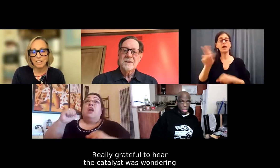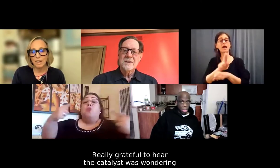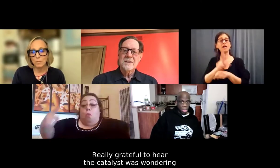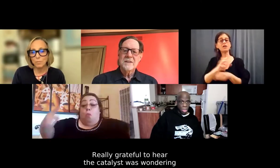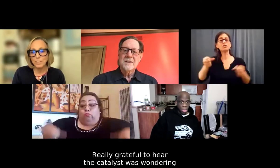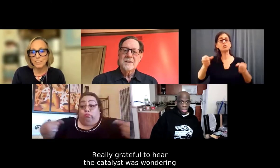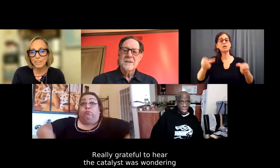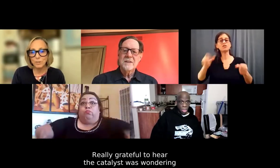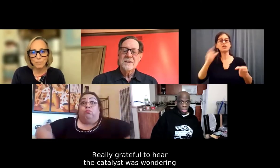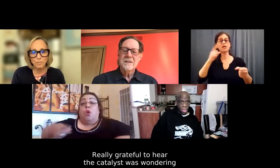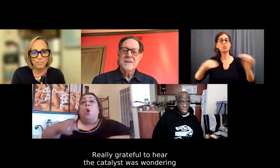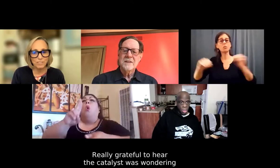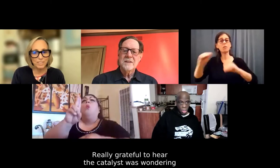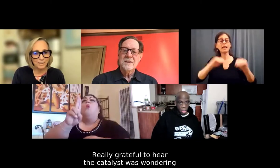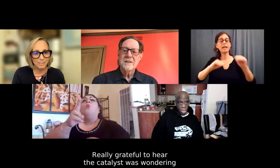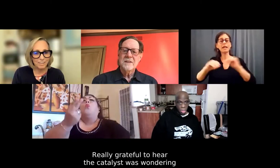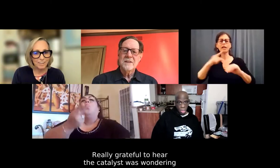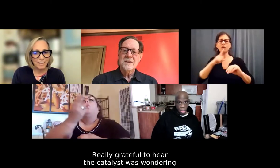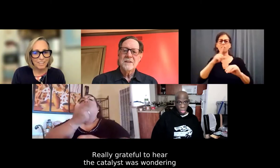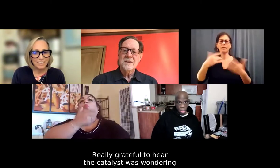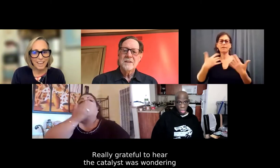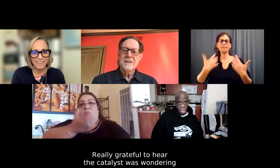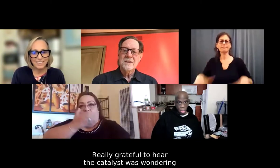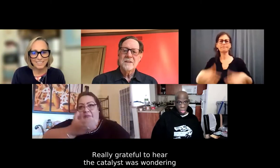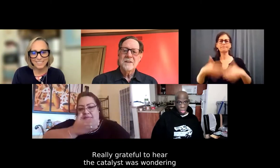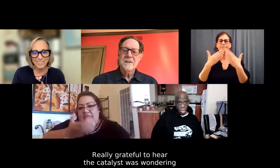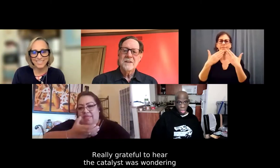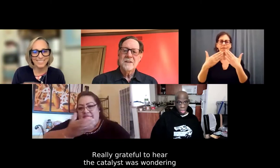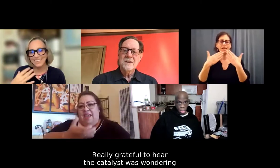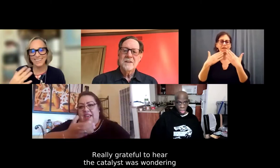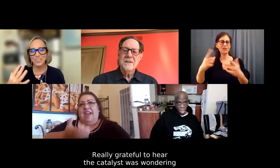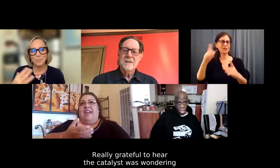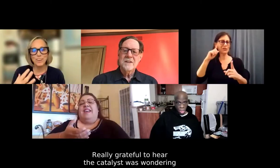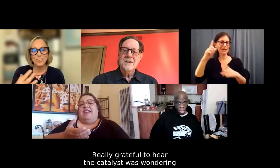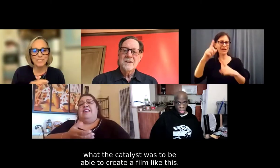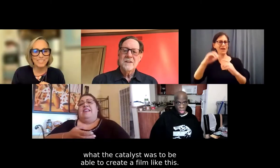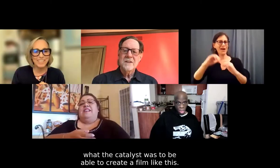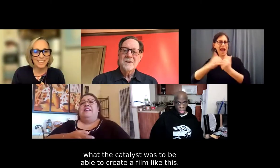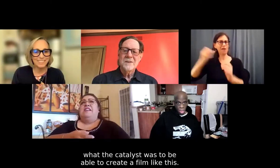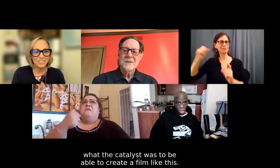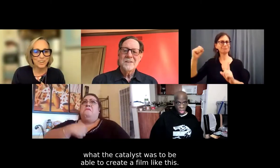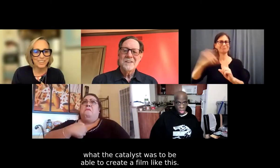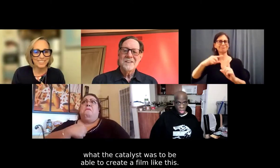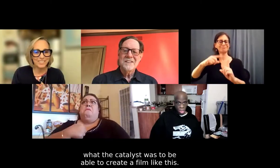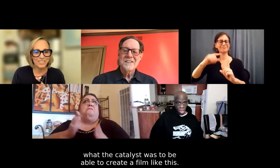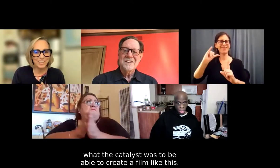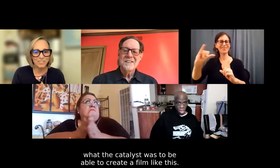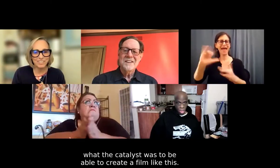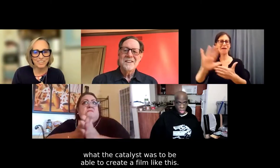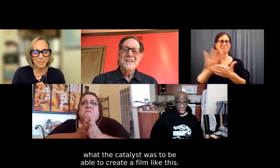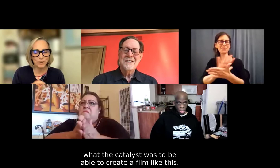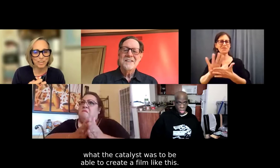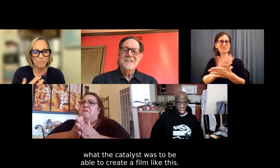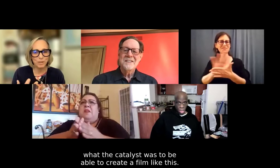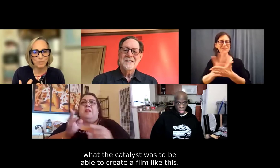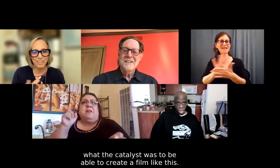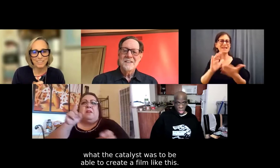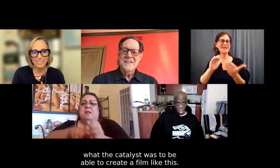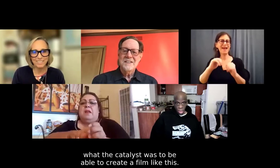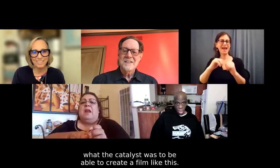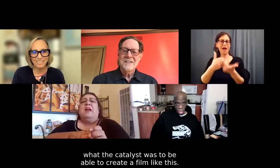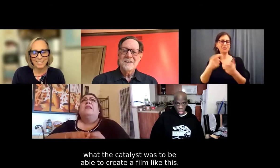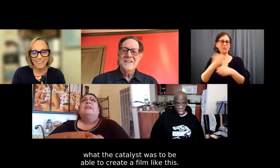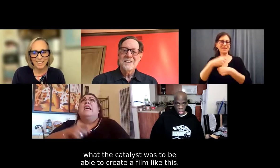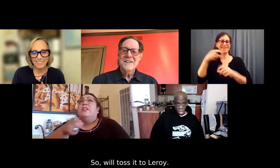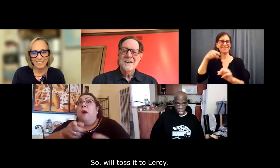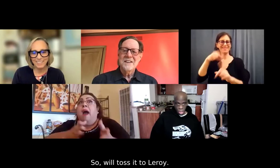And I'm really grateful to hear the catalyst, because I was wondering what the catalyst was to be able to create a film like